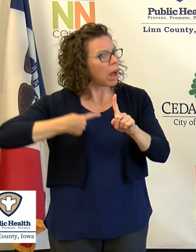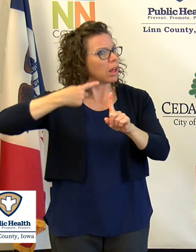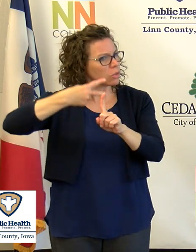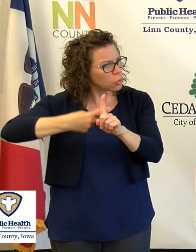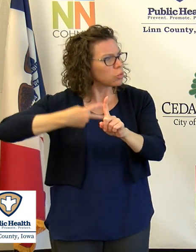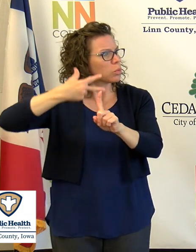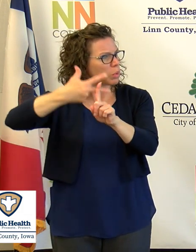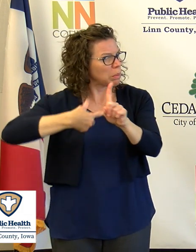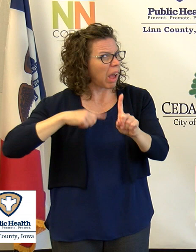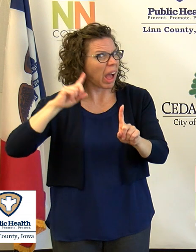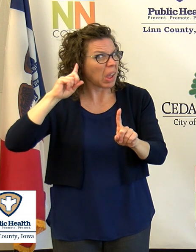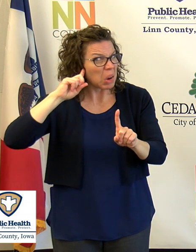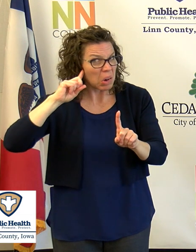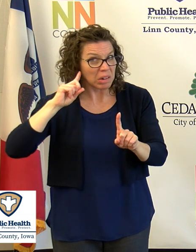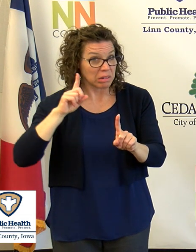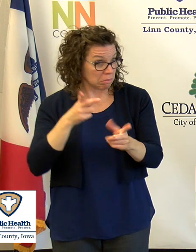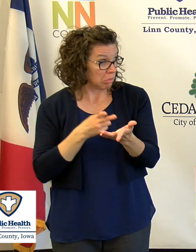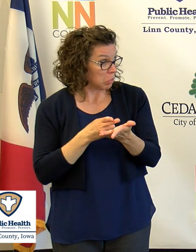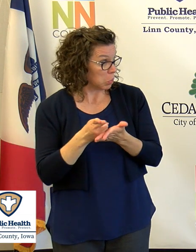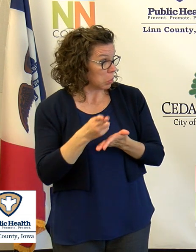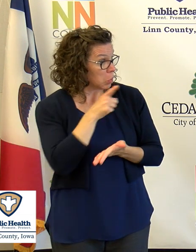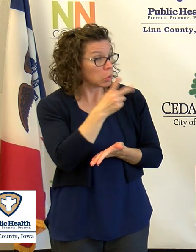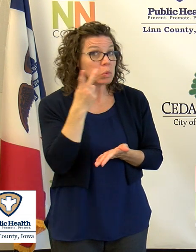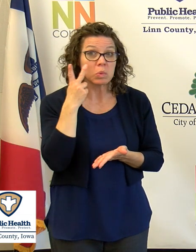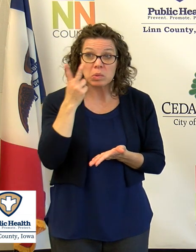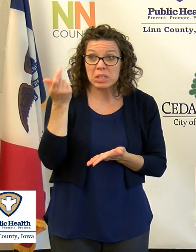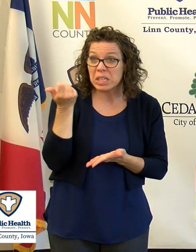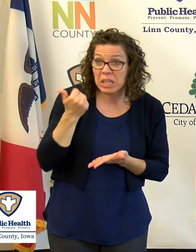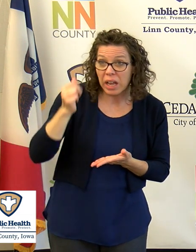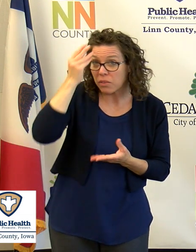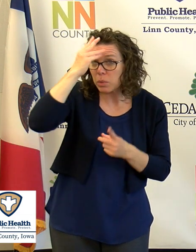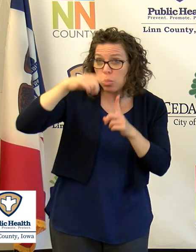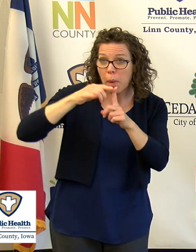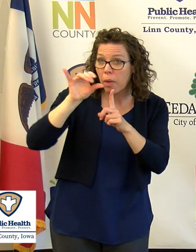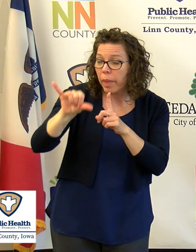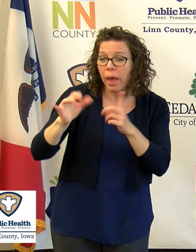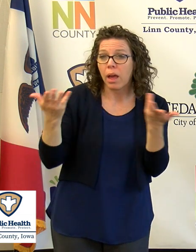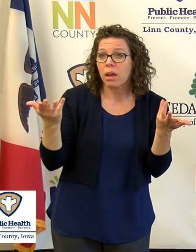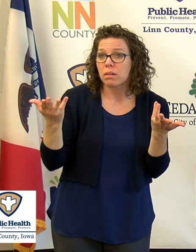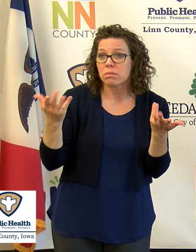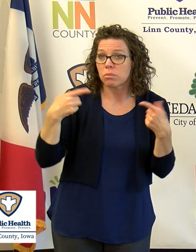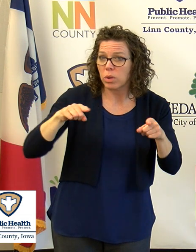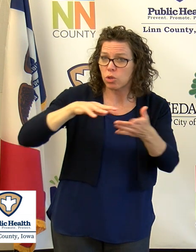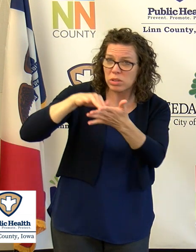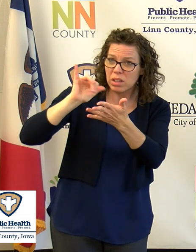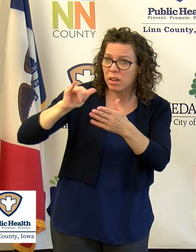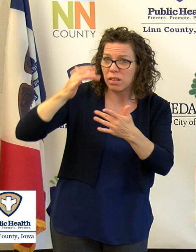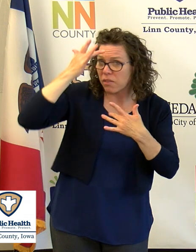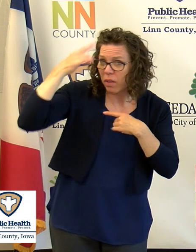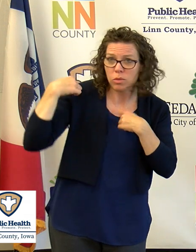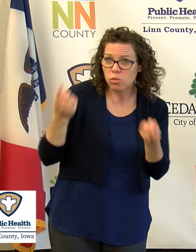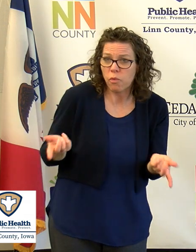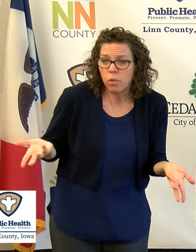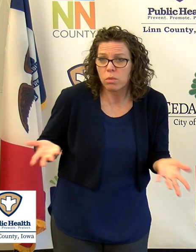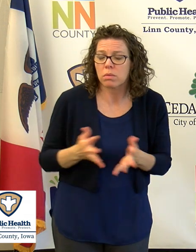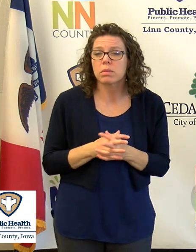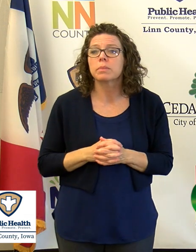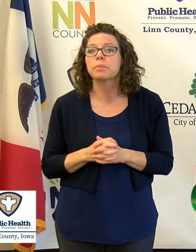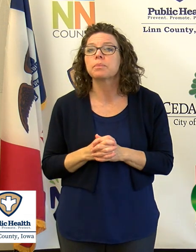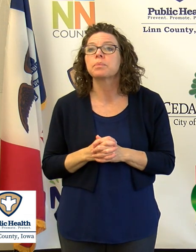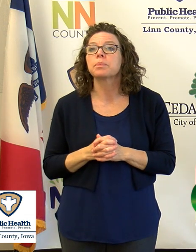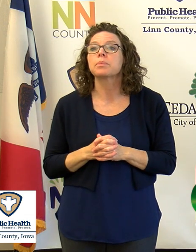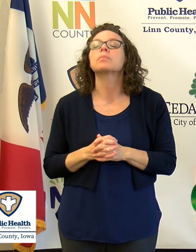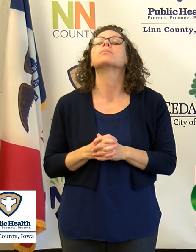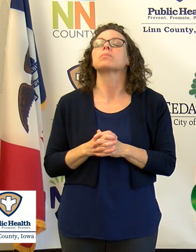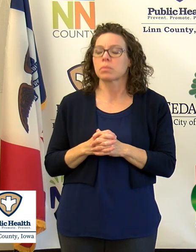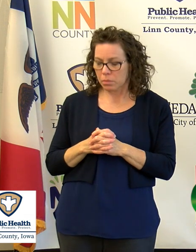that. I was wondering if this is anything that you had seen in your time studying the virus so far. So